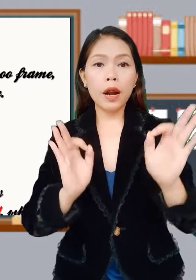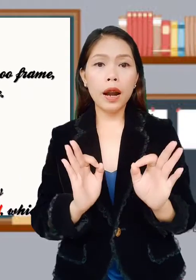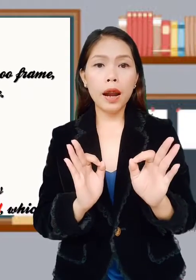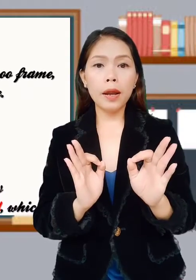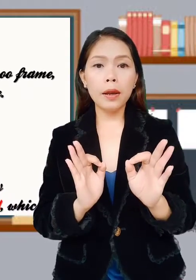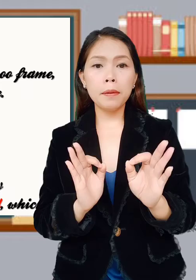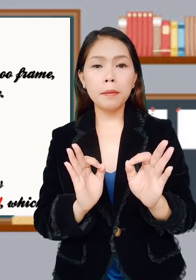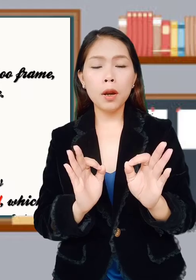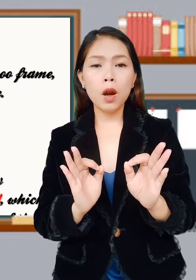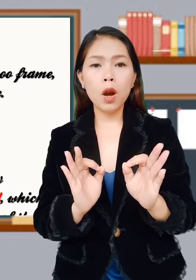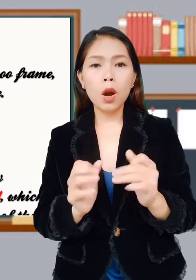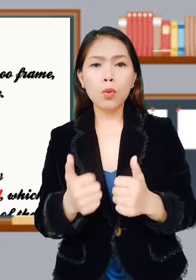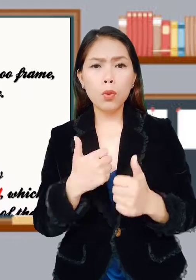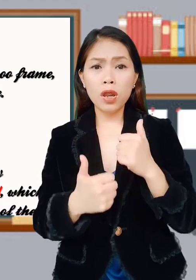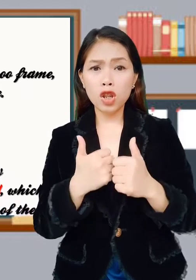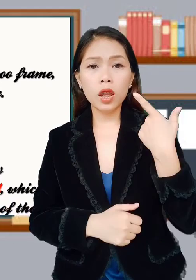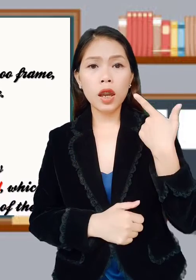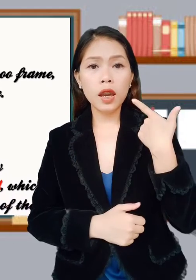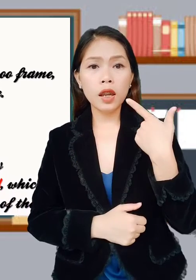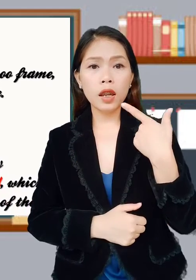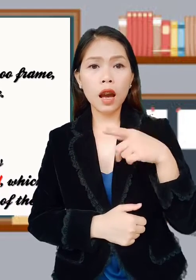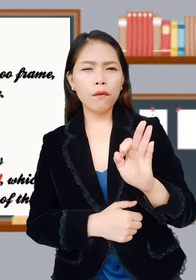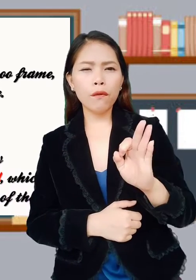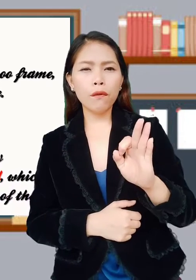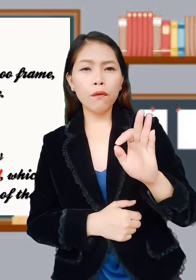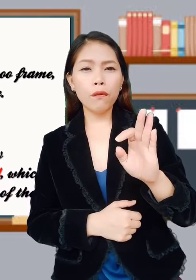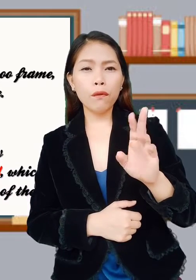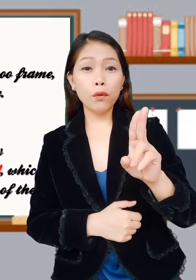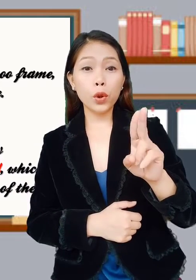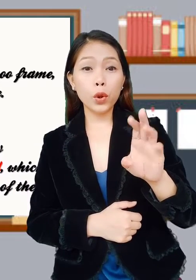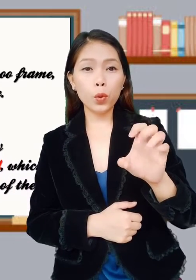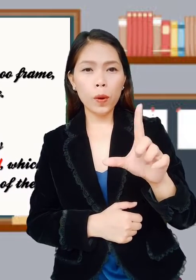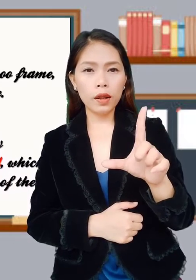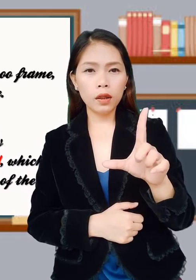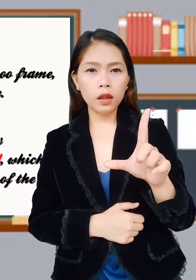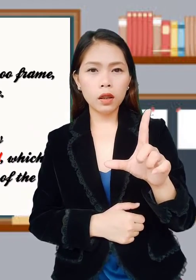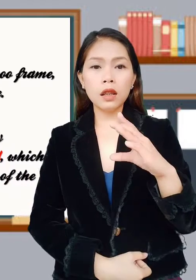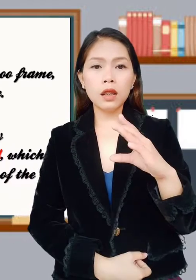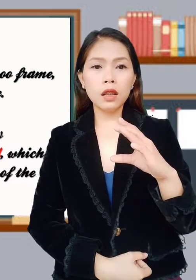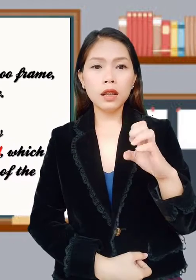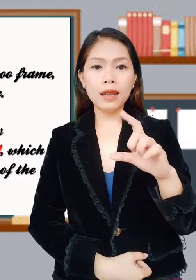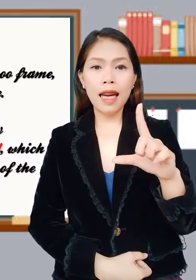contains a fuel cell or small candle.